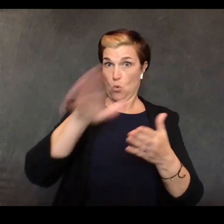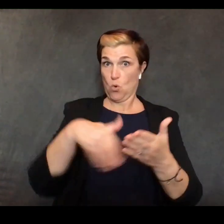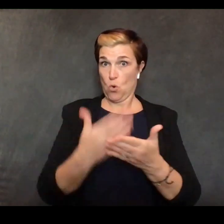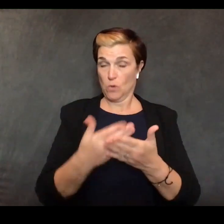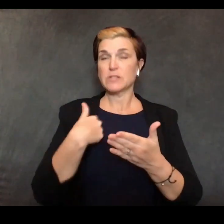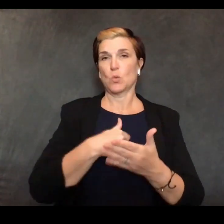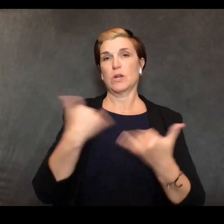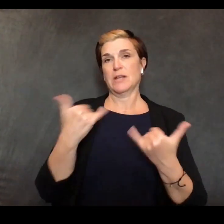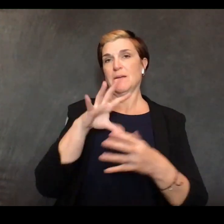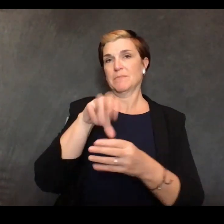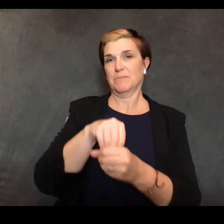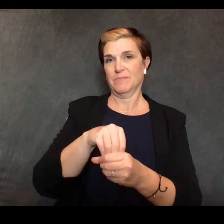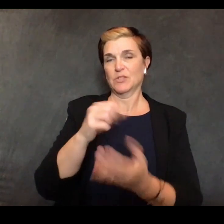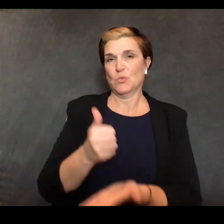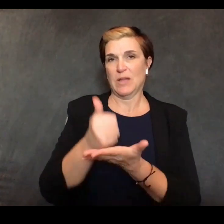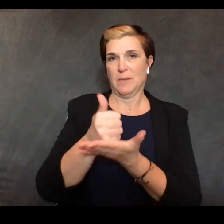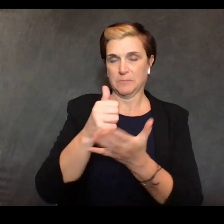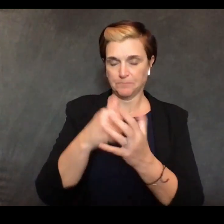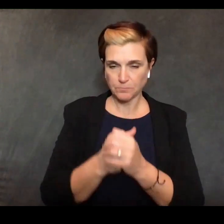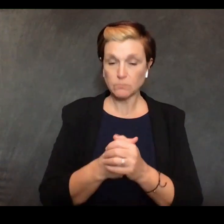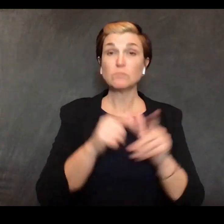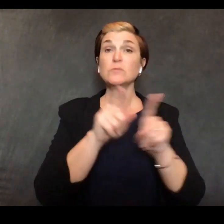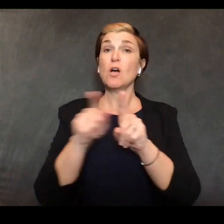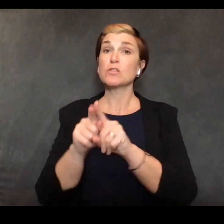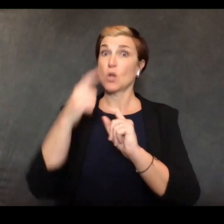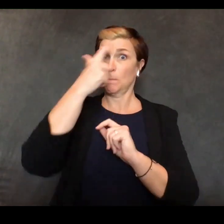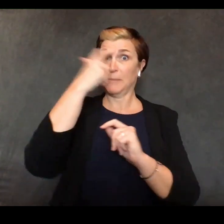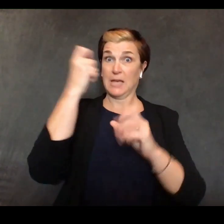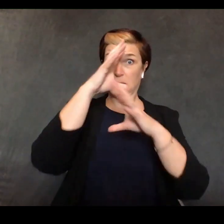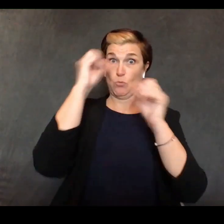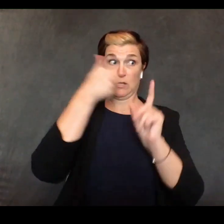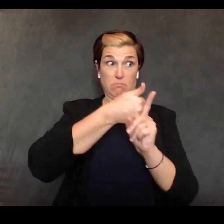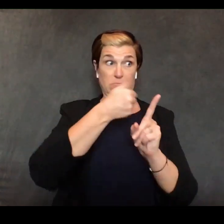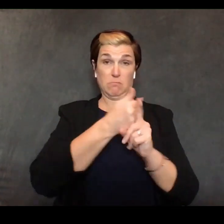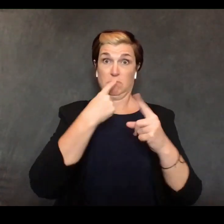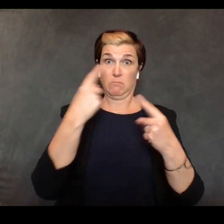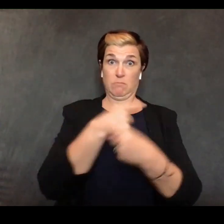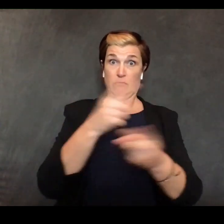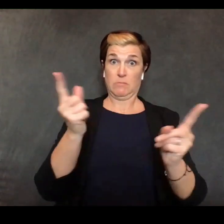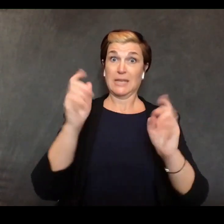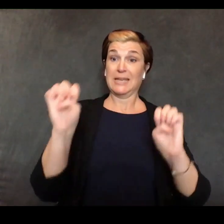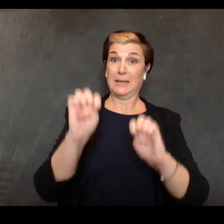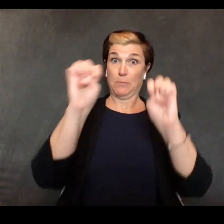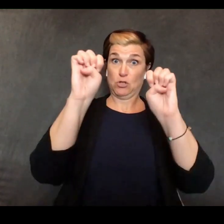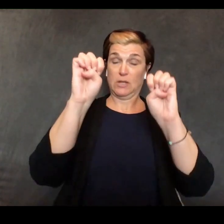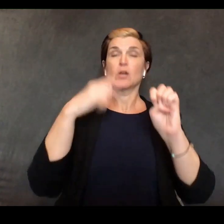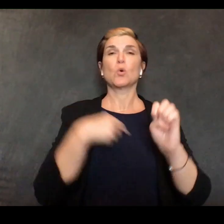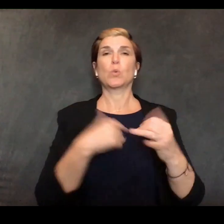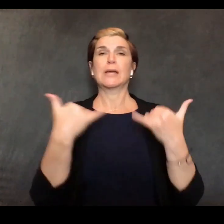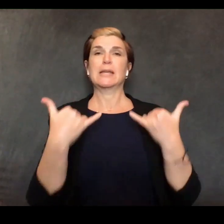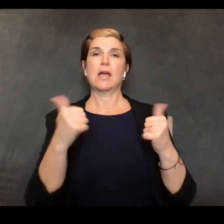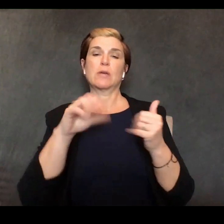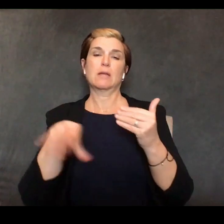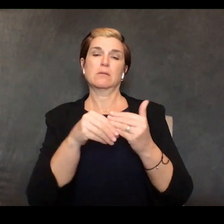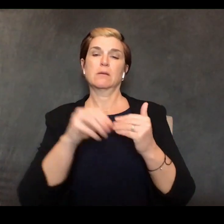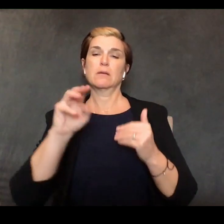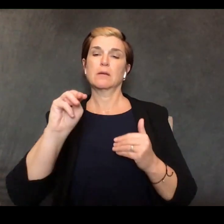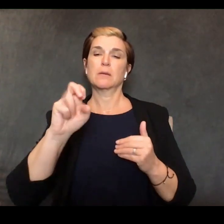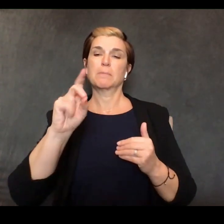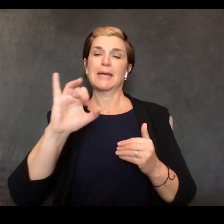president's emergency declaration we do have the ability to provide a lot of Medicaid waivers and Florida was the first state to be approved we were able to